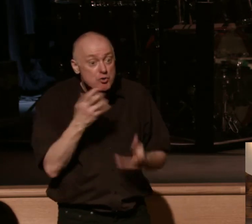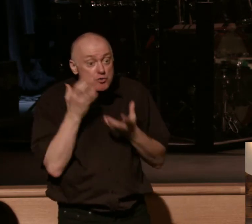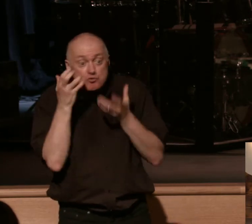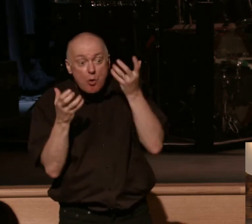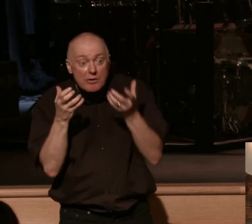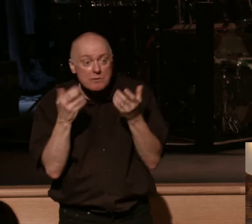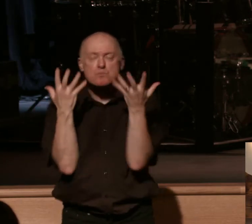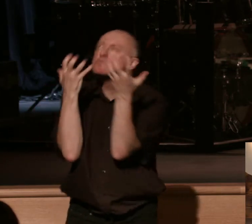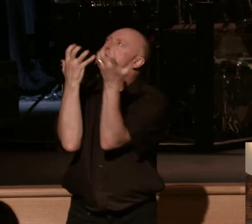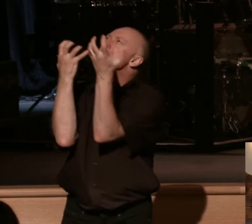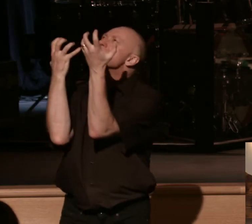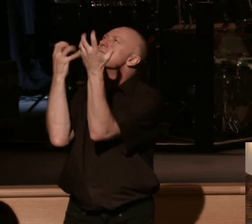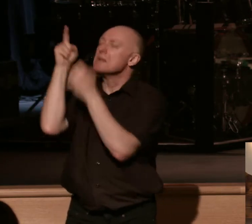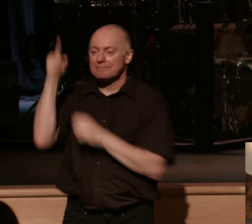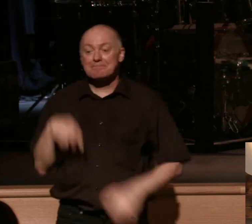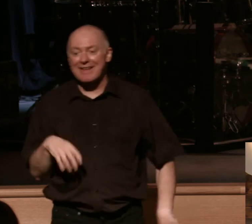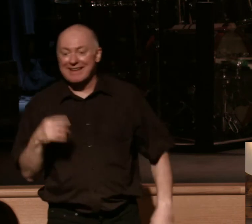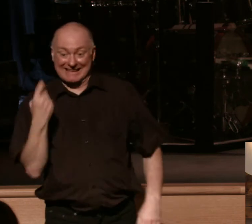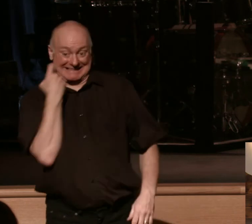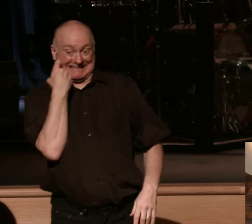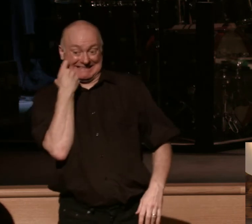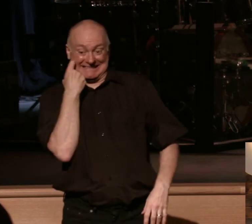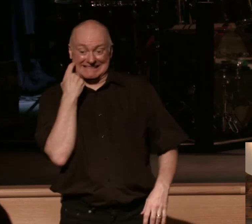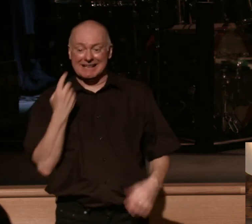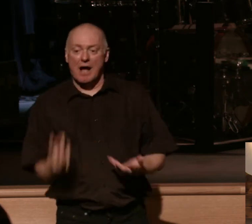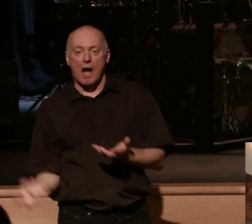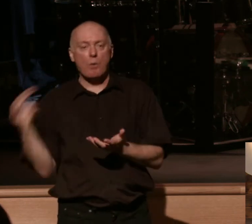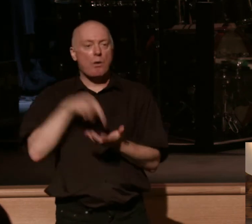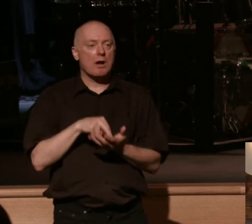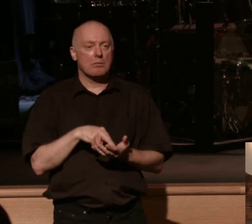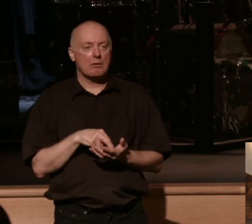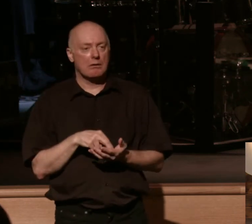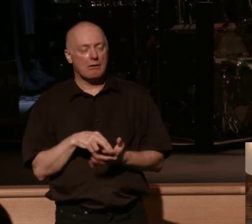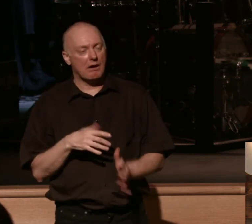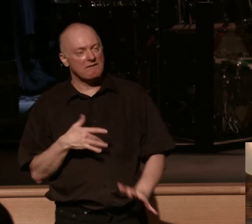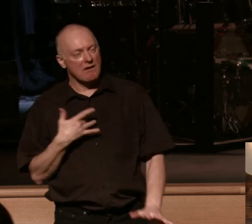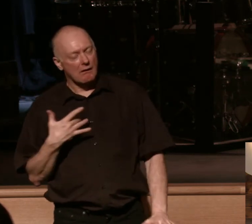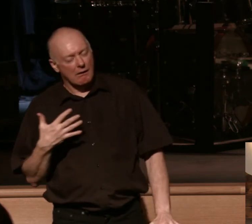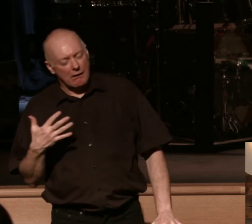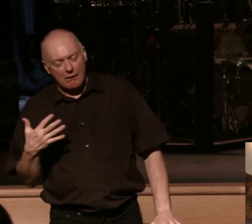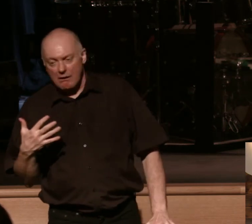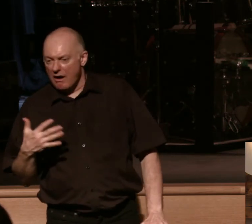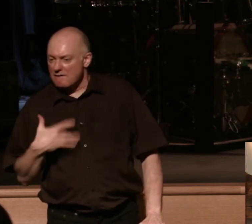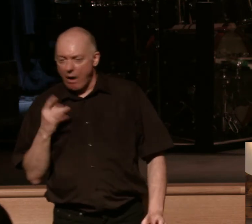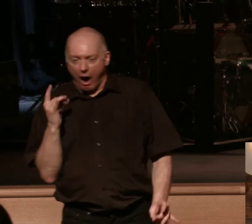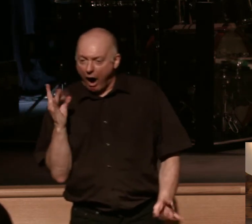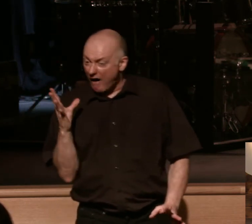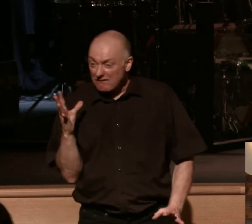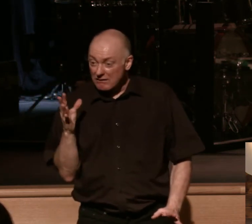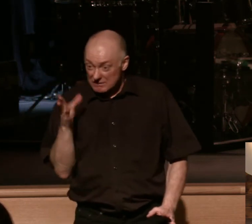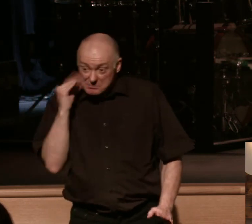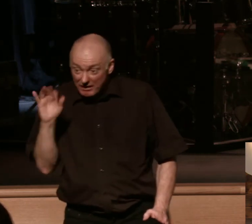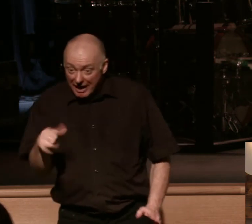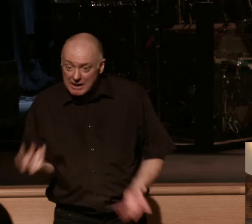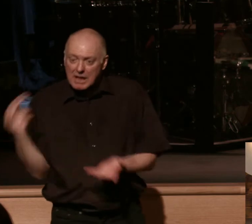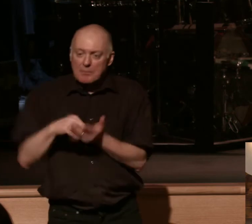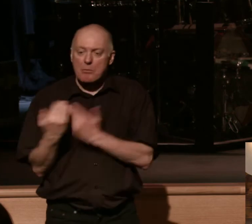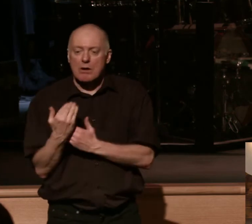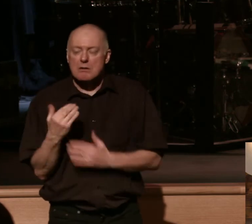so if you're like me this past week one morning you woke up and you felt like death warmed over seriously right you just wake up and you're like really like I remember I